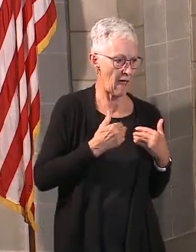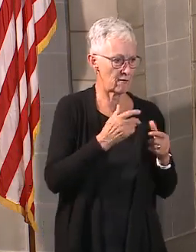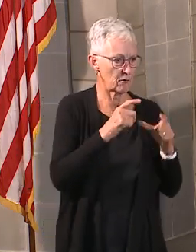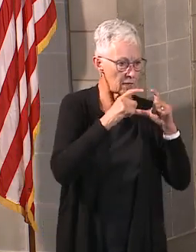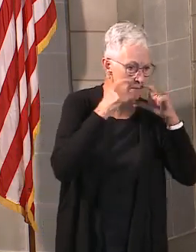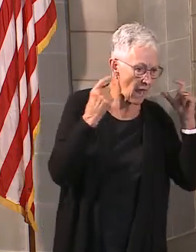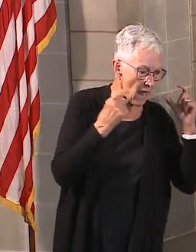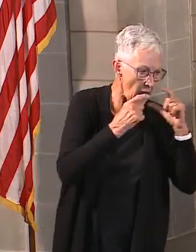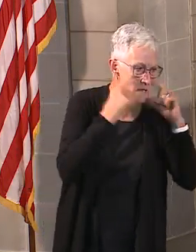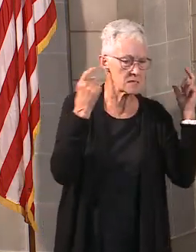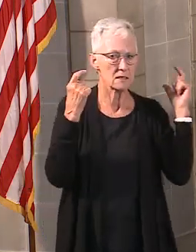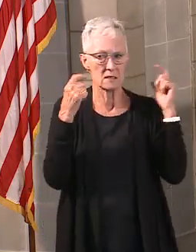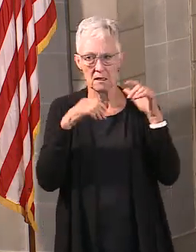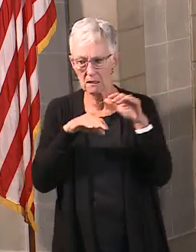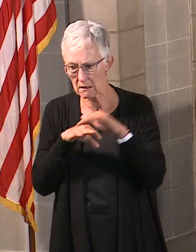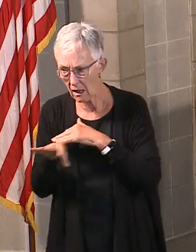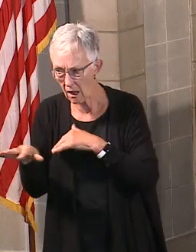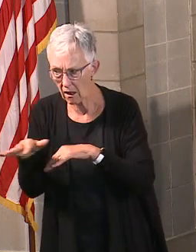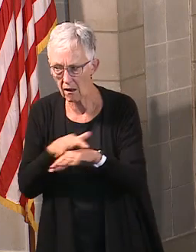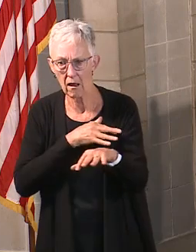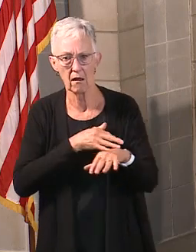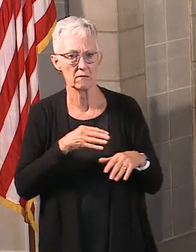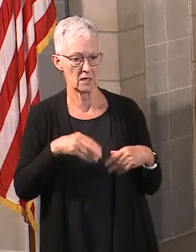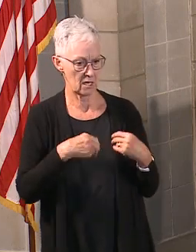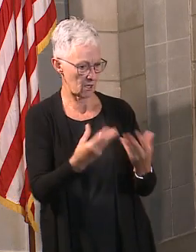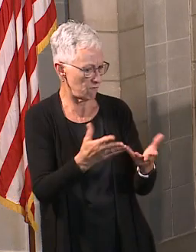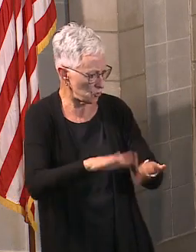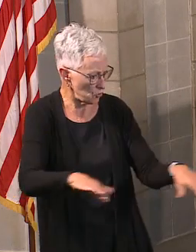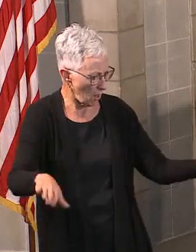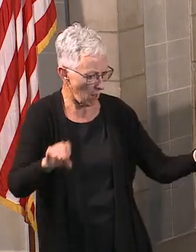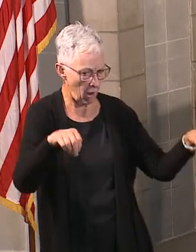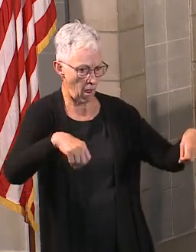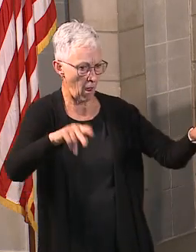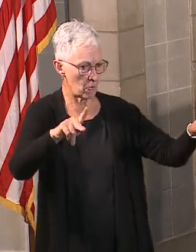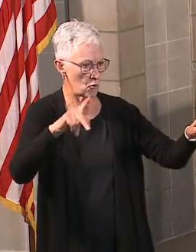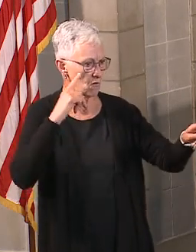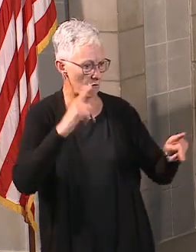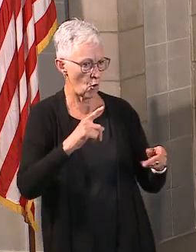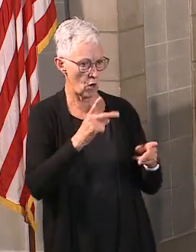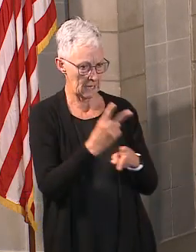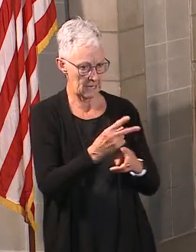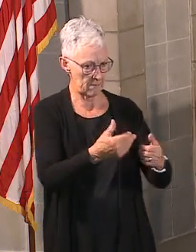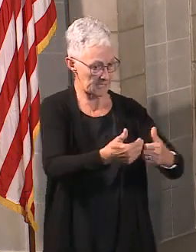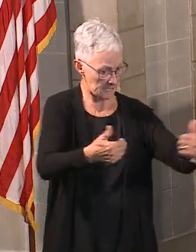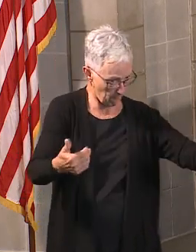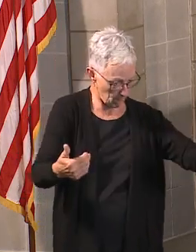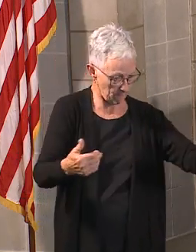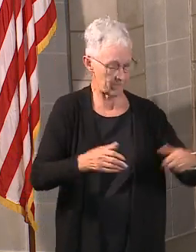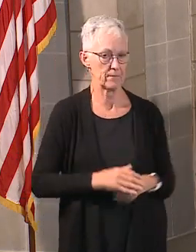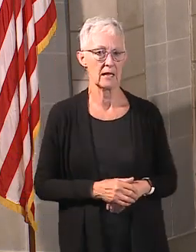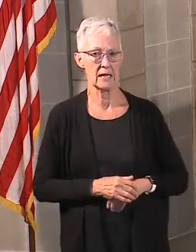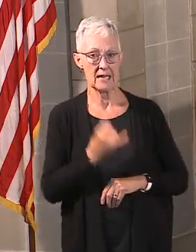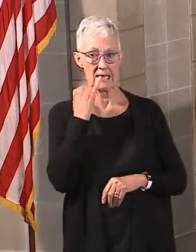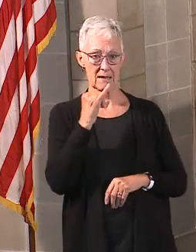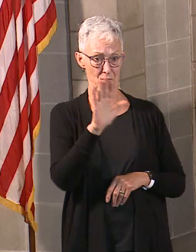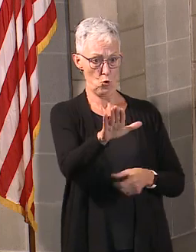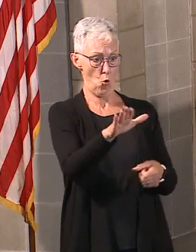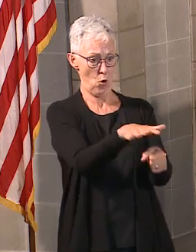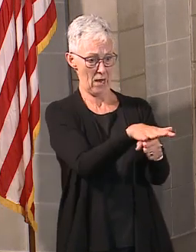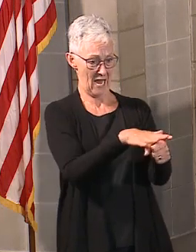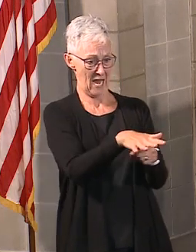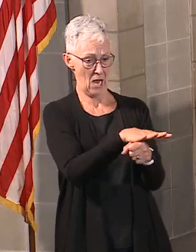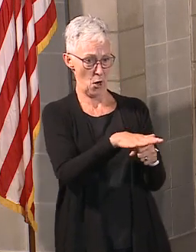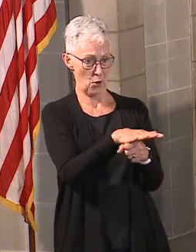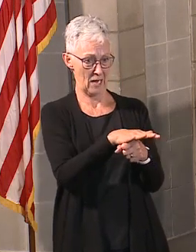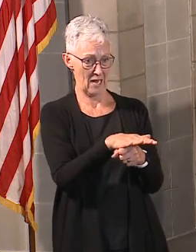there's an opportunity to maintain social distancing. As you approach an orange, for instance, you start to have to have concerns whether or not you can be at full